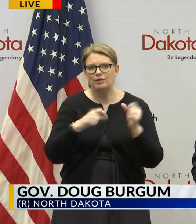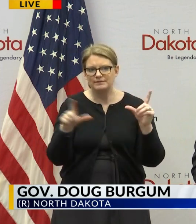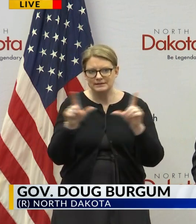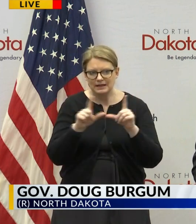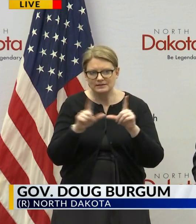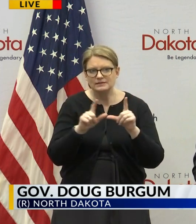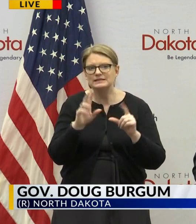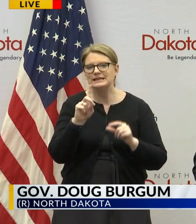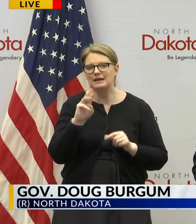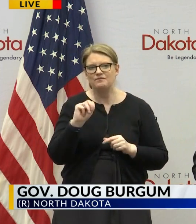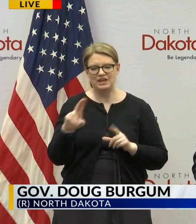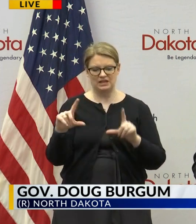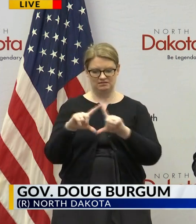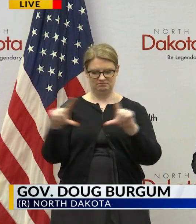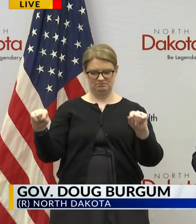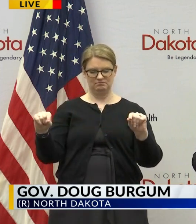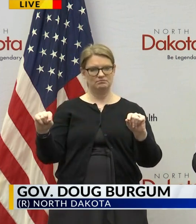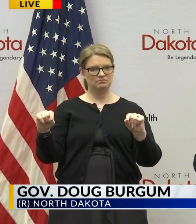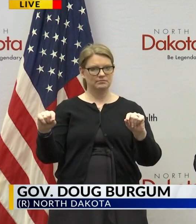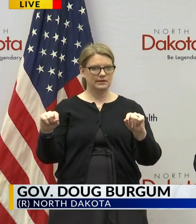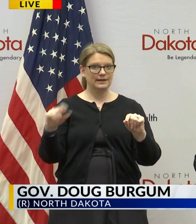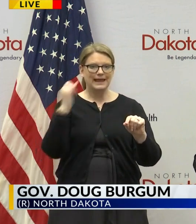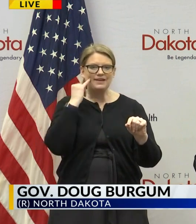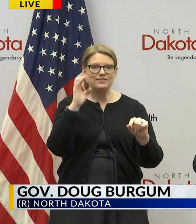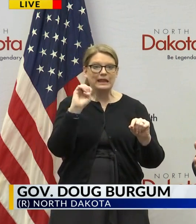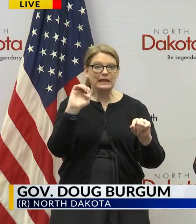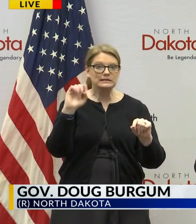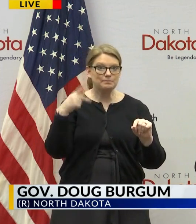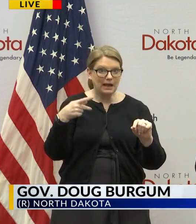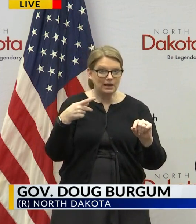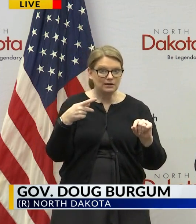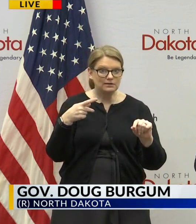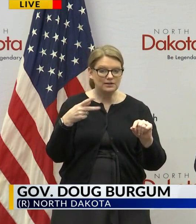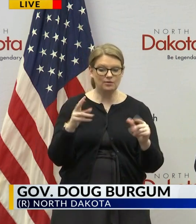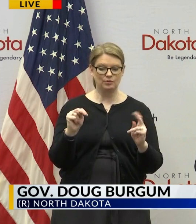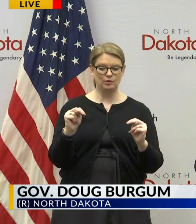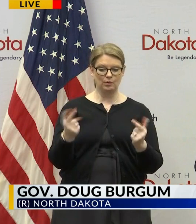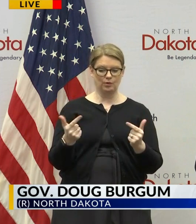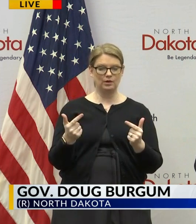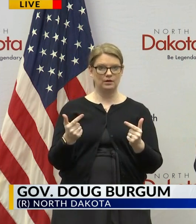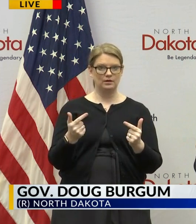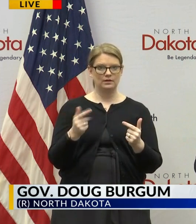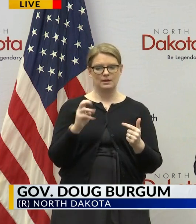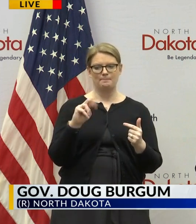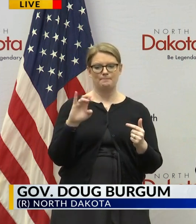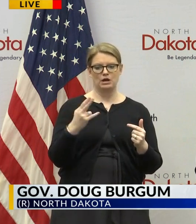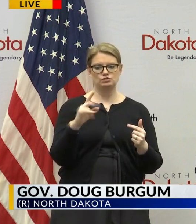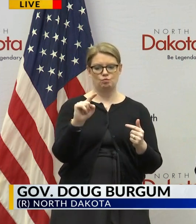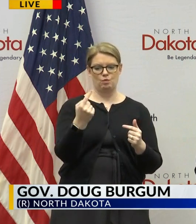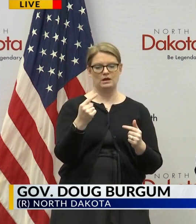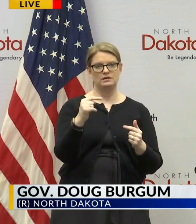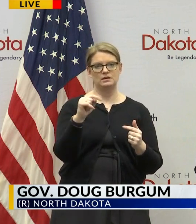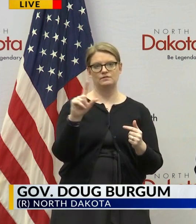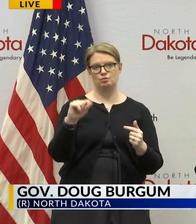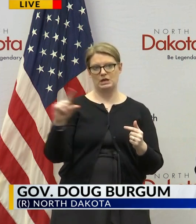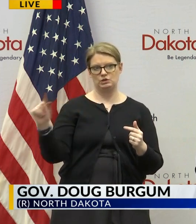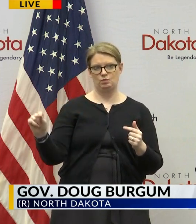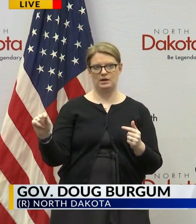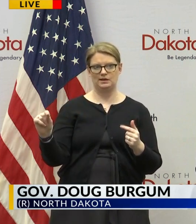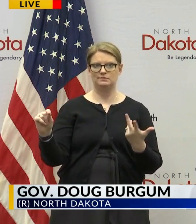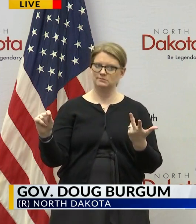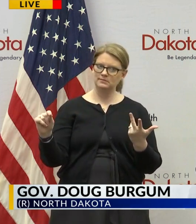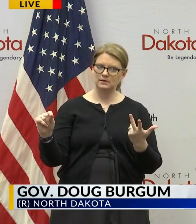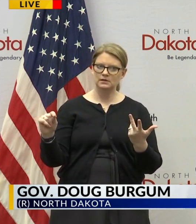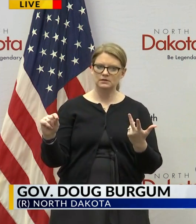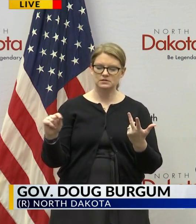and motor vehicle registrations even if they've expired on or after March of 2000 March 1 of 2020 so